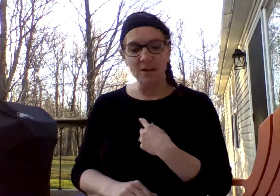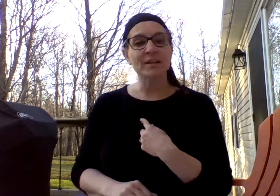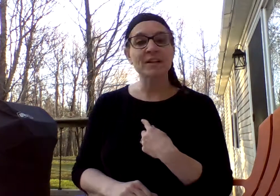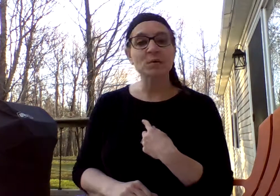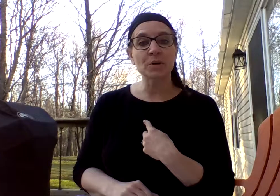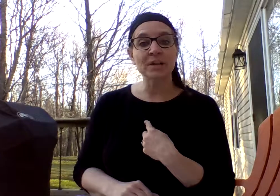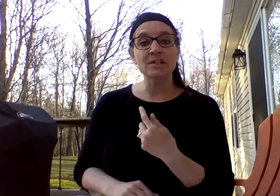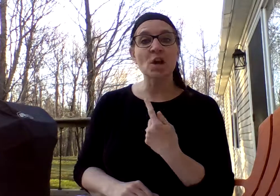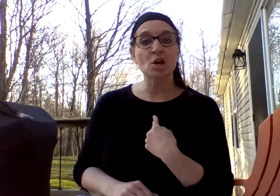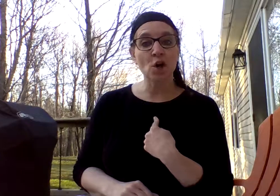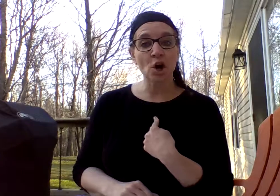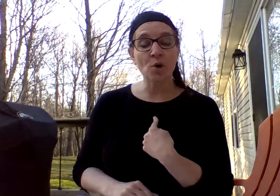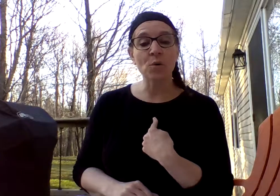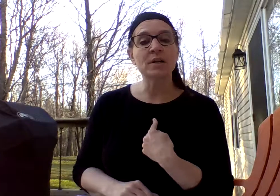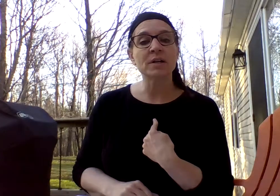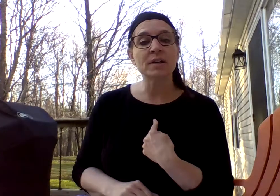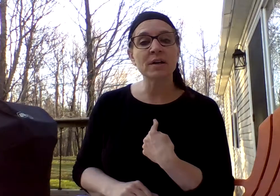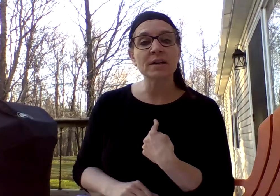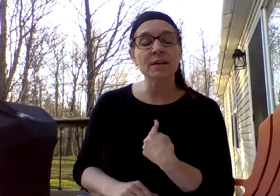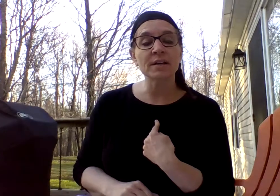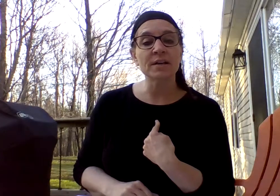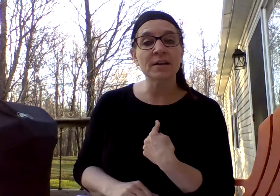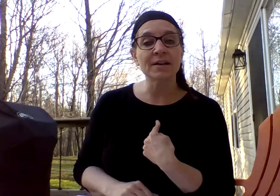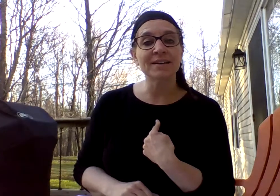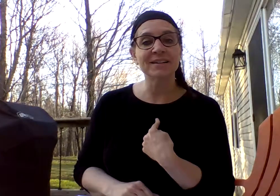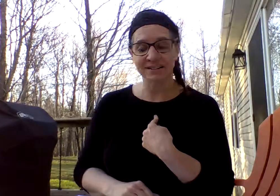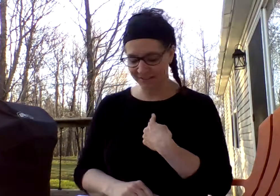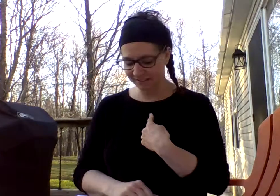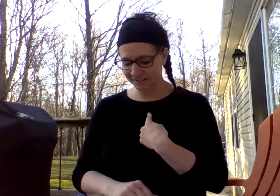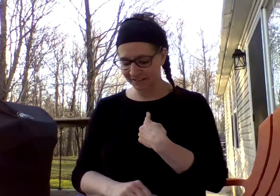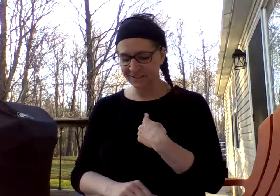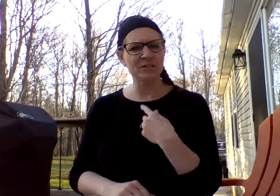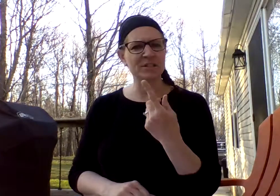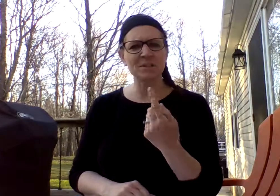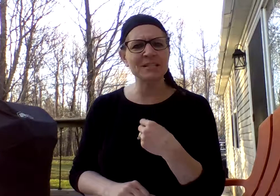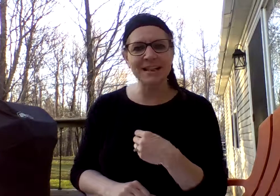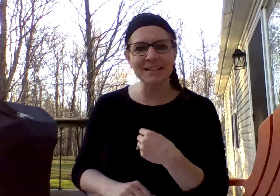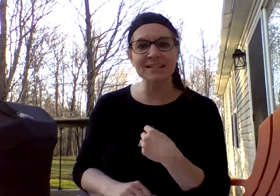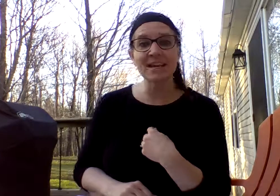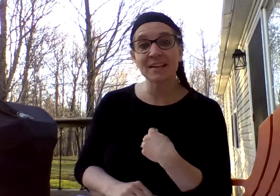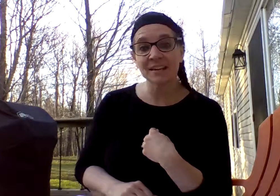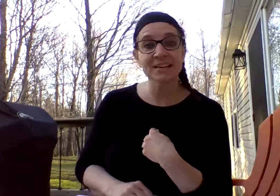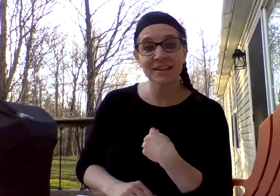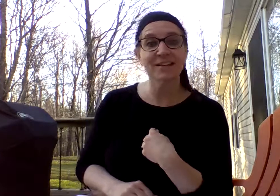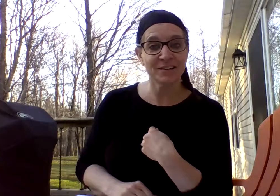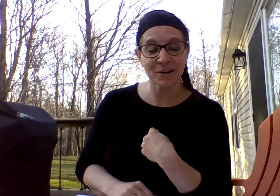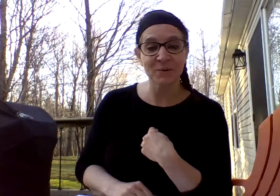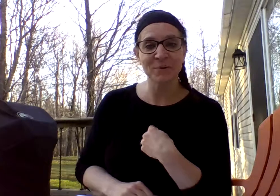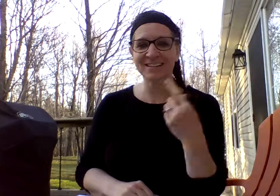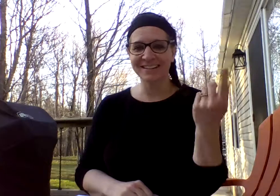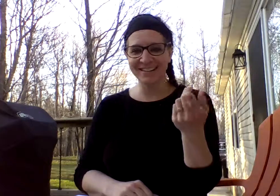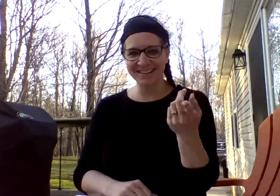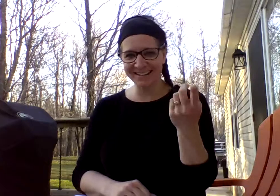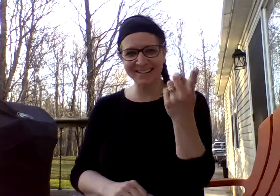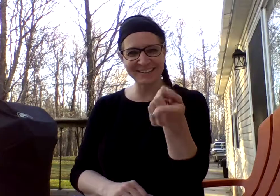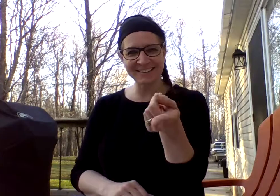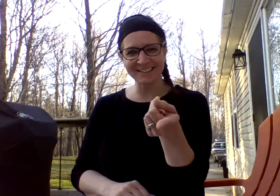Next word is go. G, G, G. For some reason, I like to say, G, G, go. Your turn.